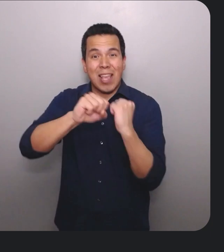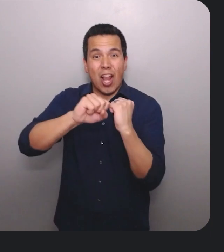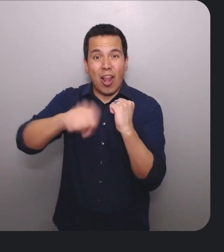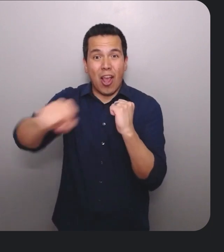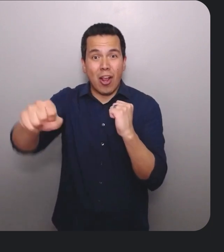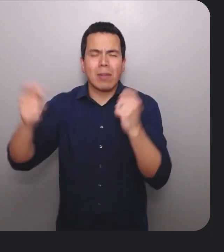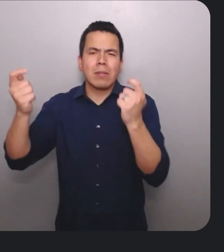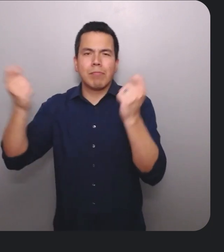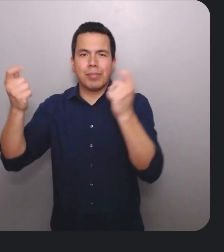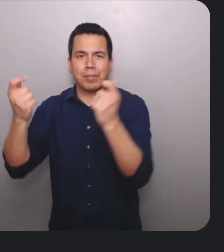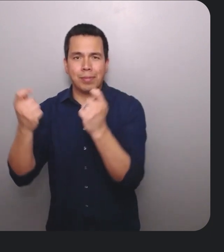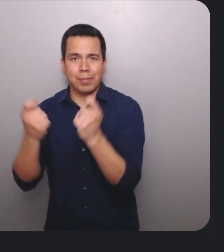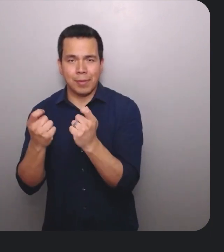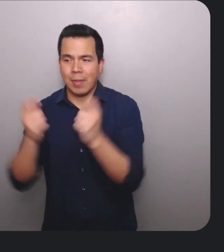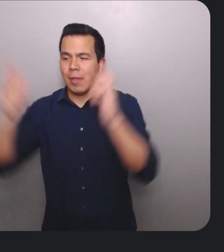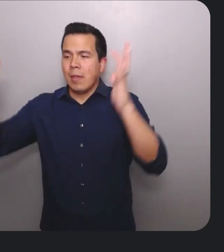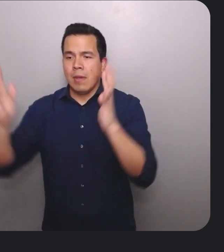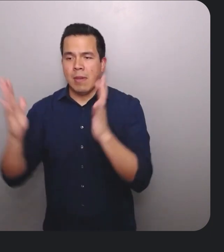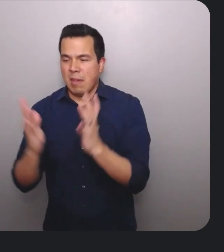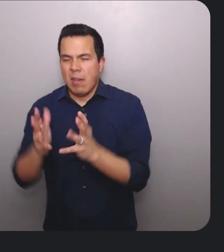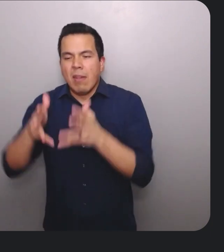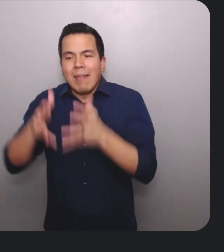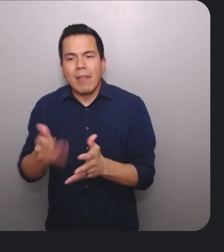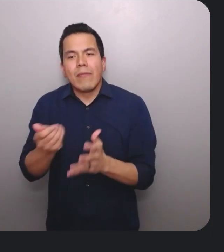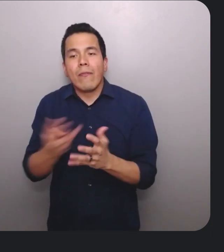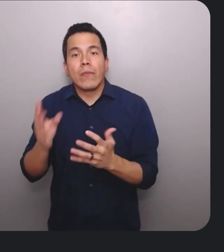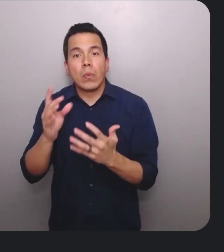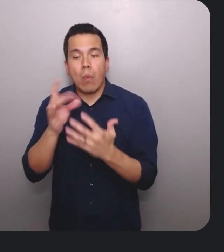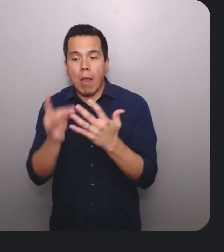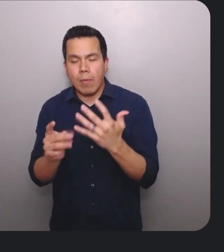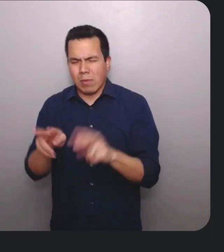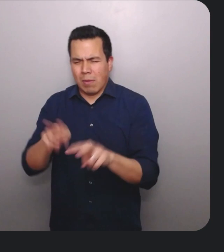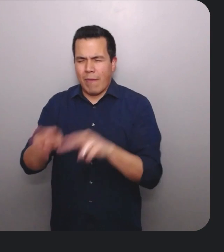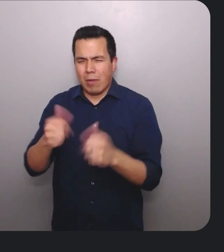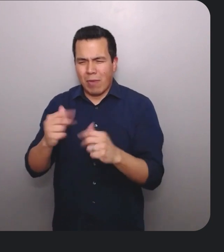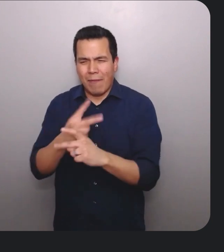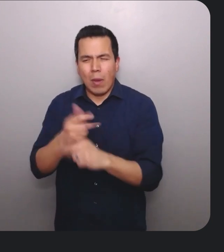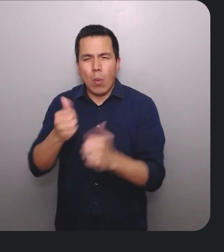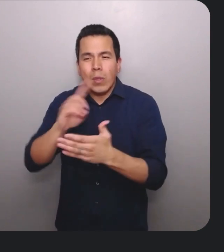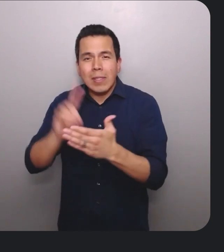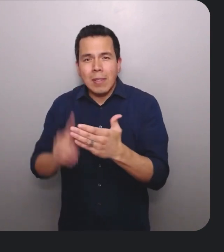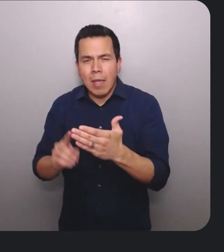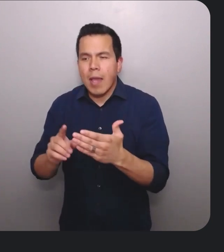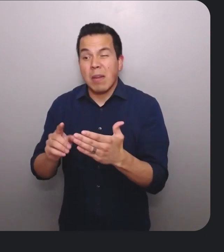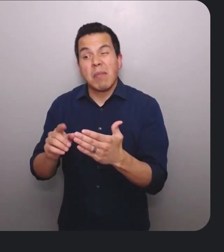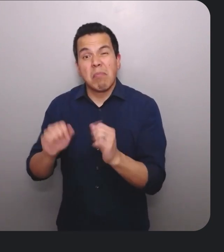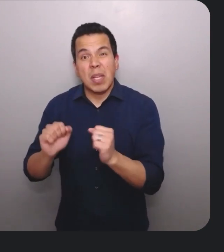statistically significantly longer to find were removed from the options. That left us with a set of options to evaluate how each design may still incur